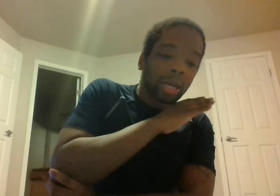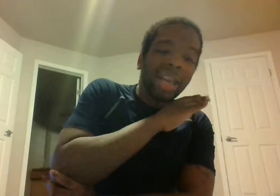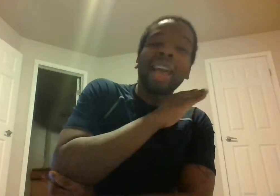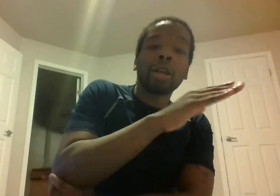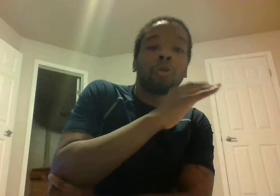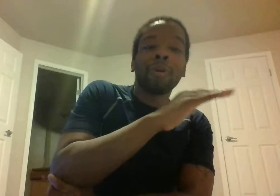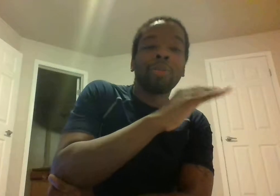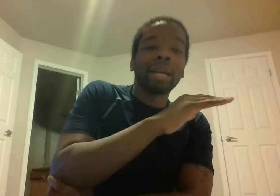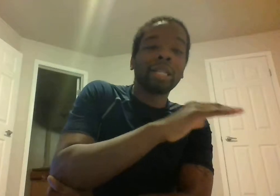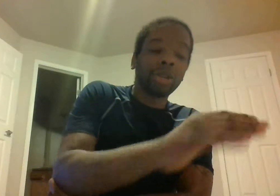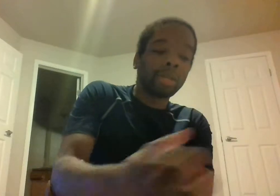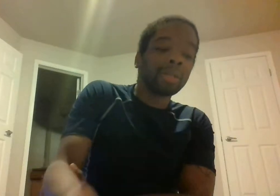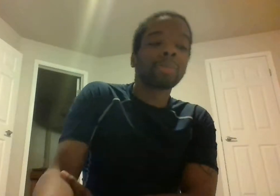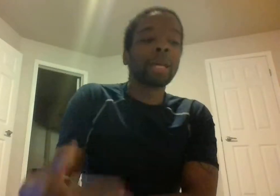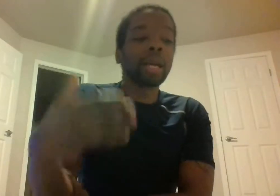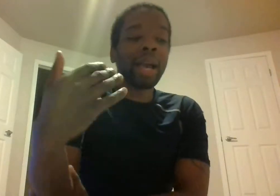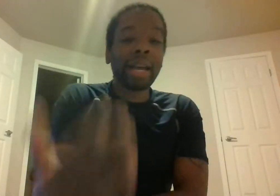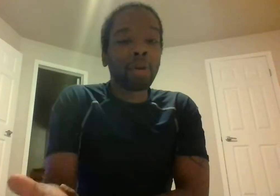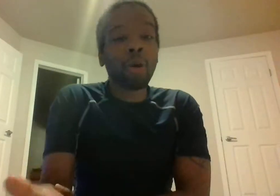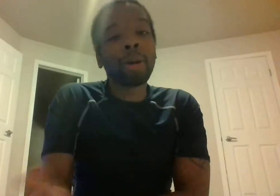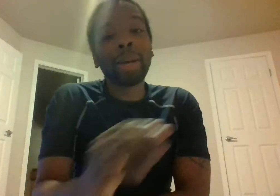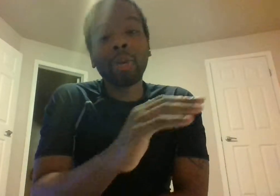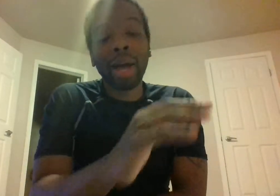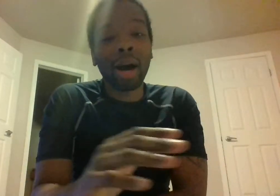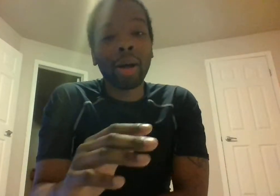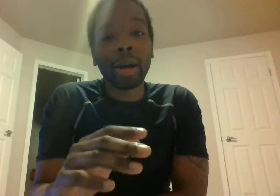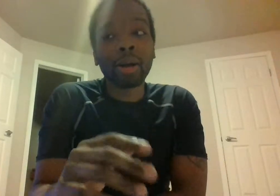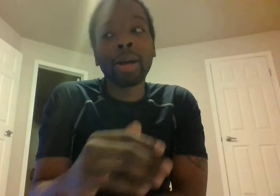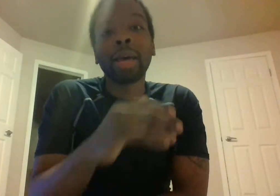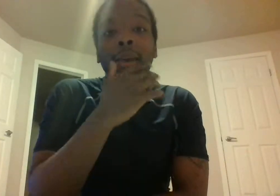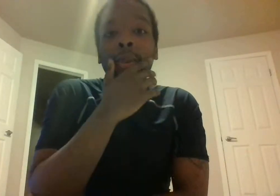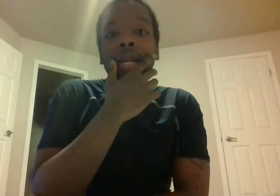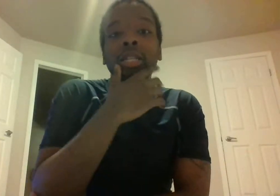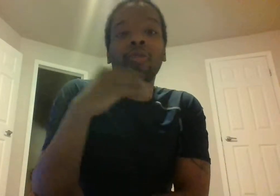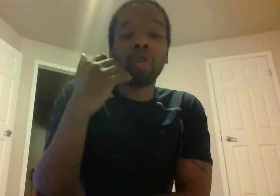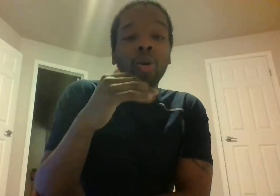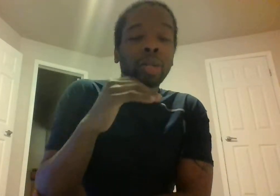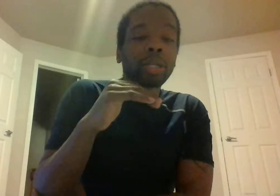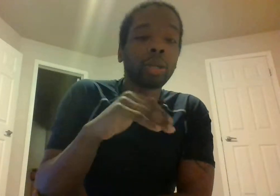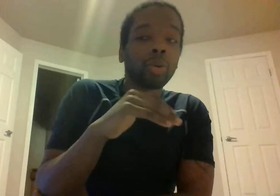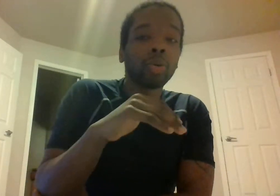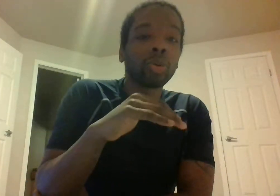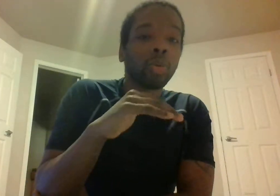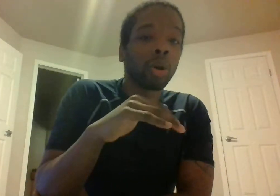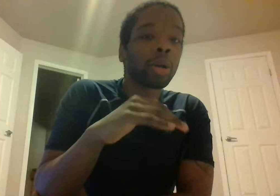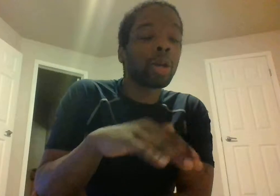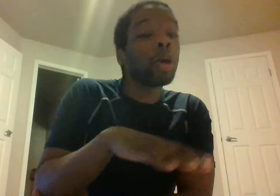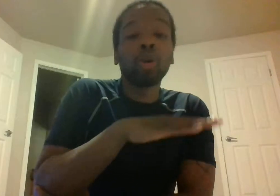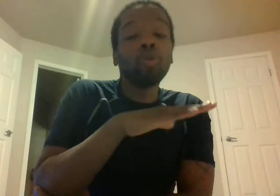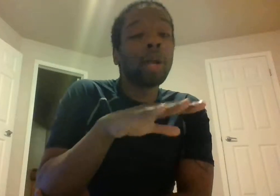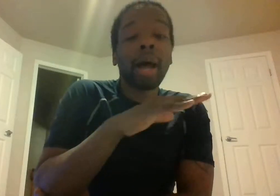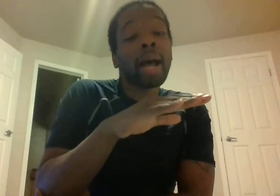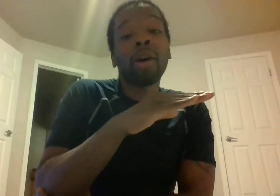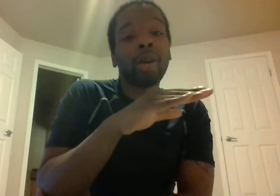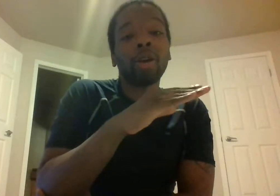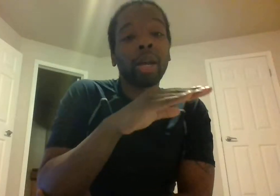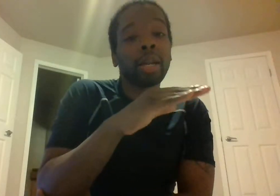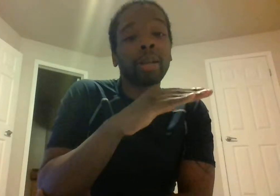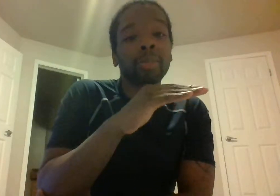anaerobic bacteria anaerobic mean without air it means if you want this lagoon to work you cannot have air in it